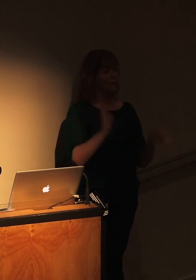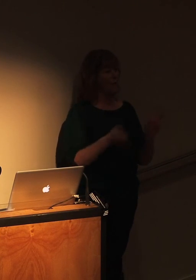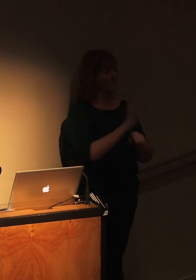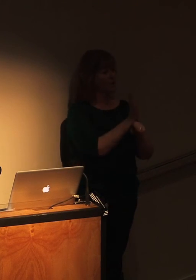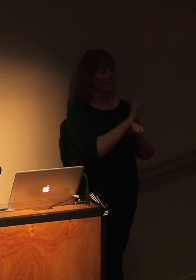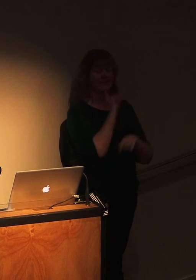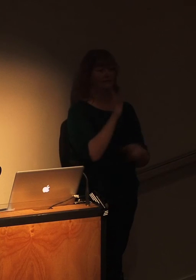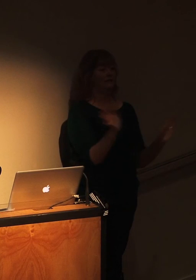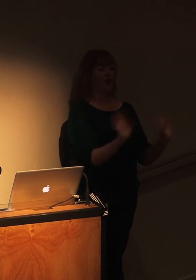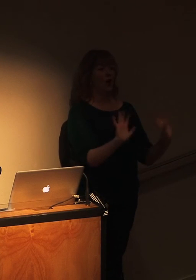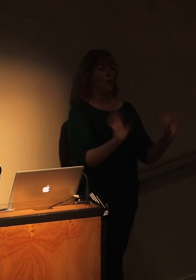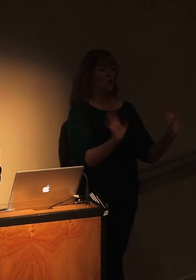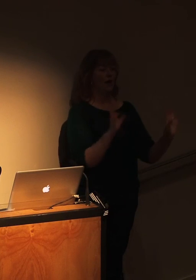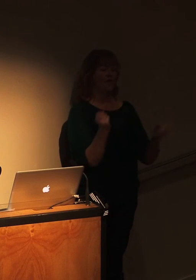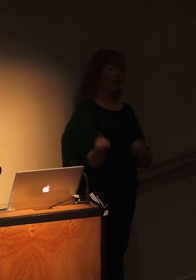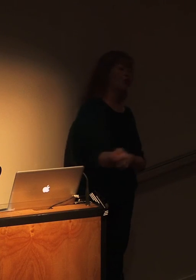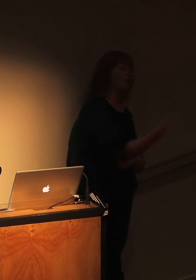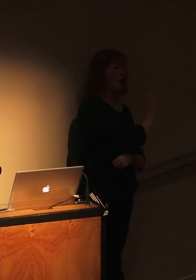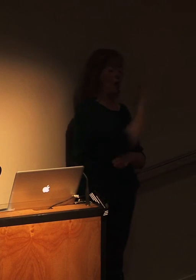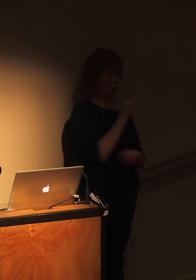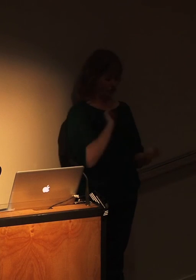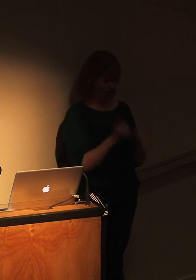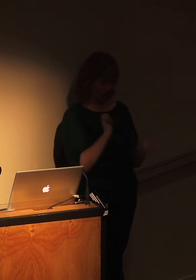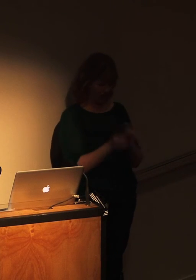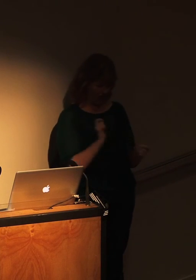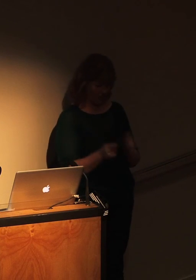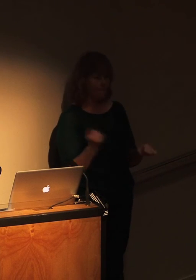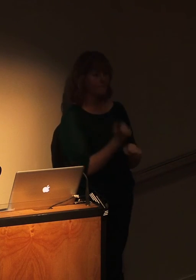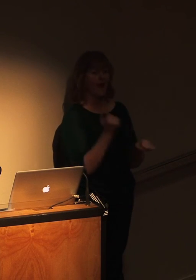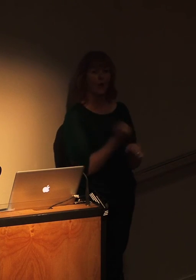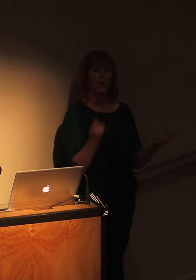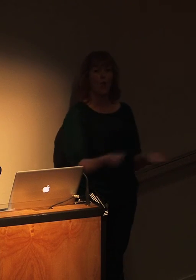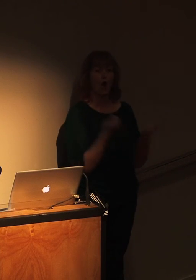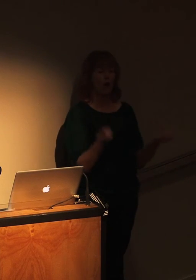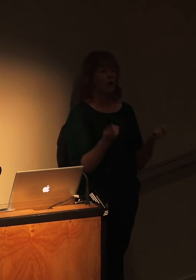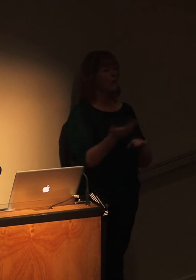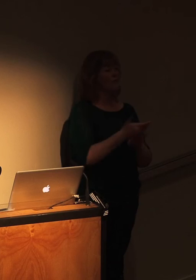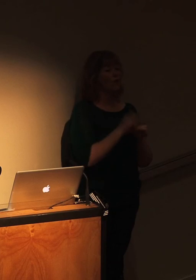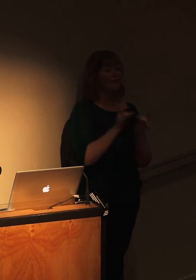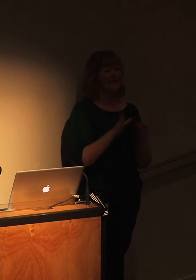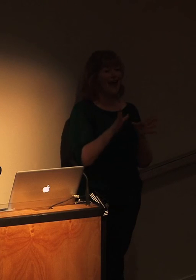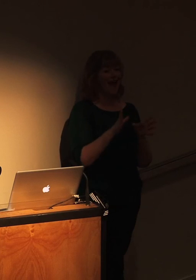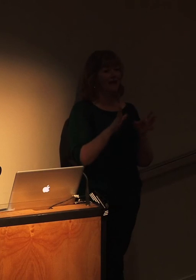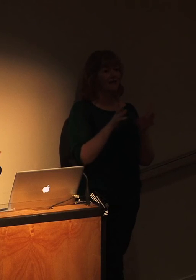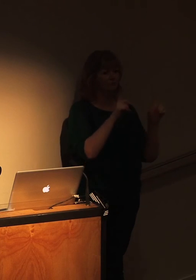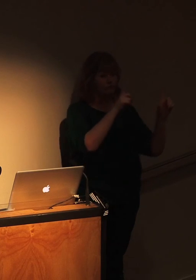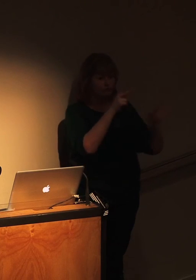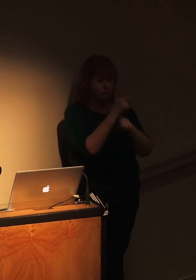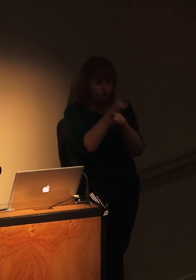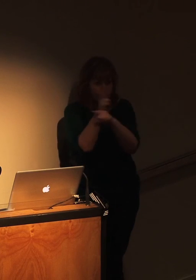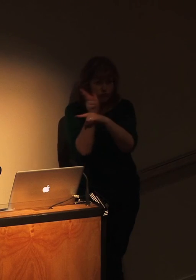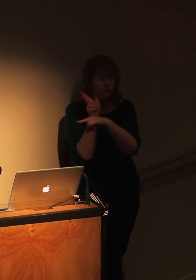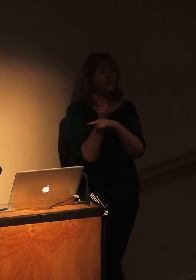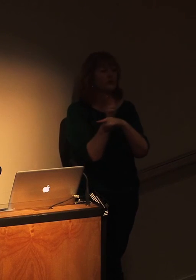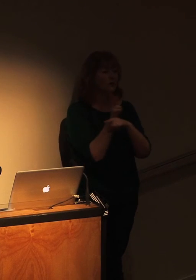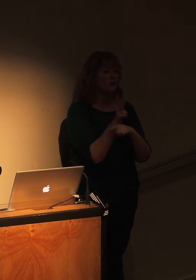either throw it away or reinvent it in some way to make it work. So before we get into the filmmaking process, there's a number of different ways you can make films